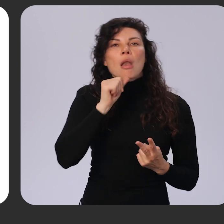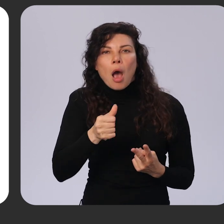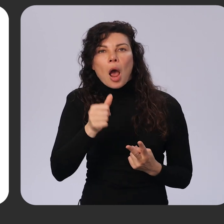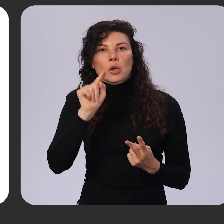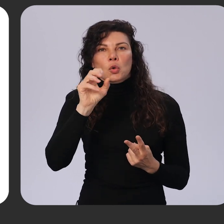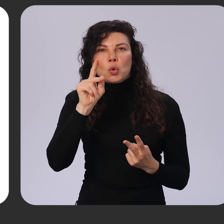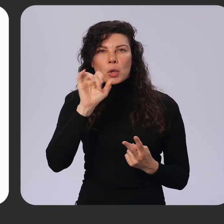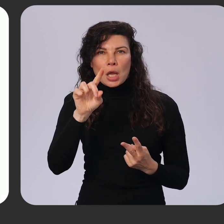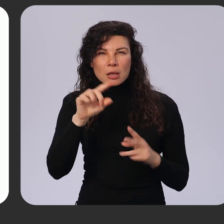transactions.